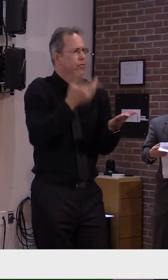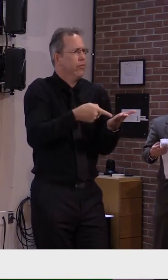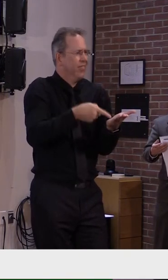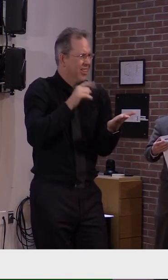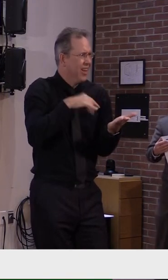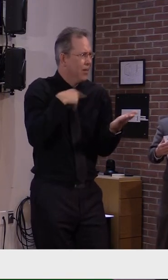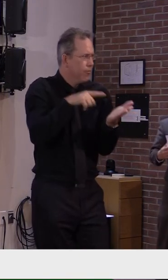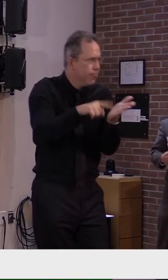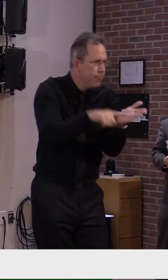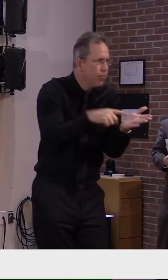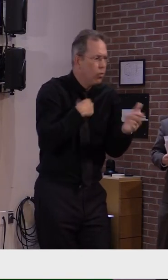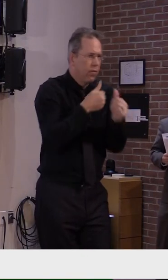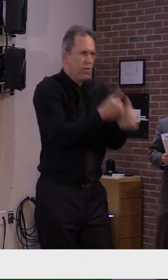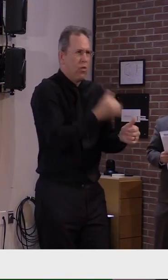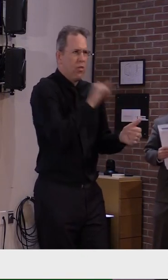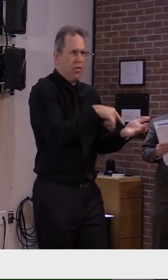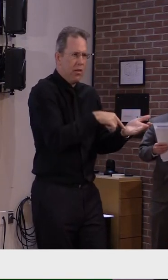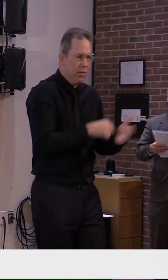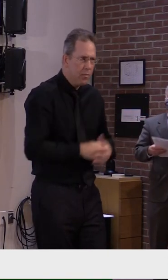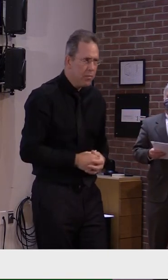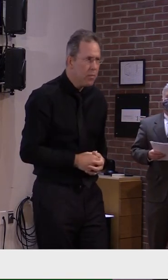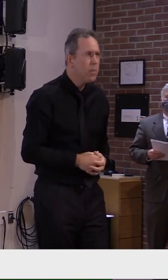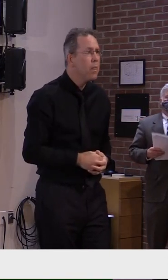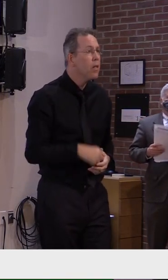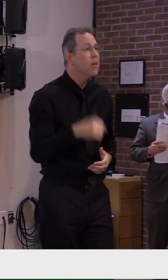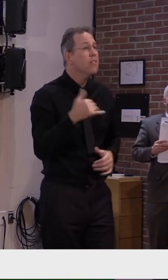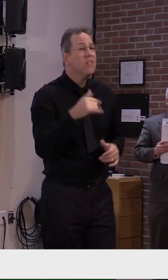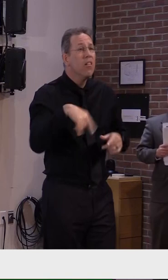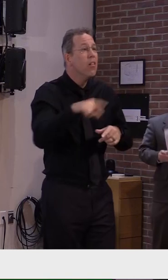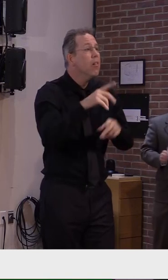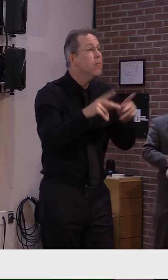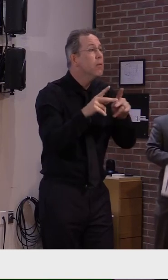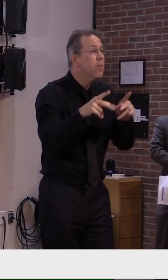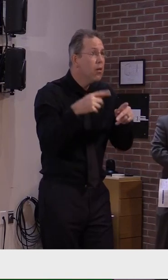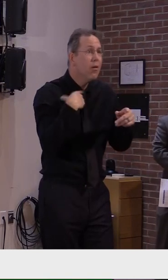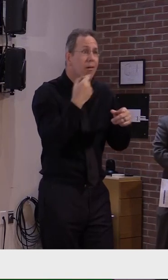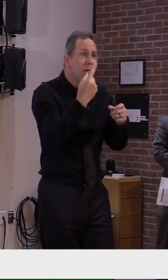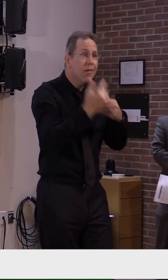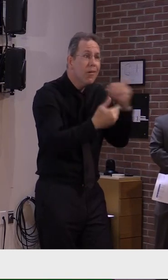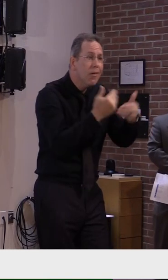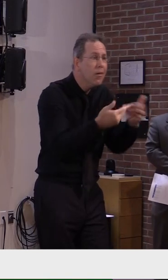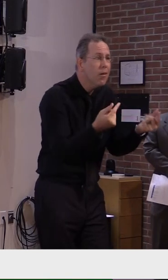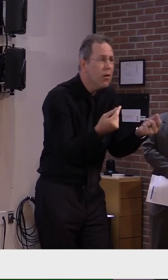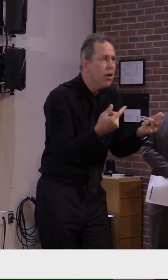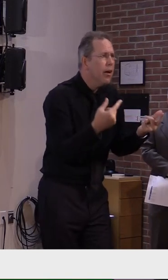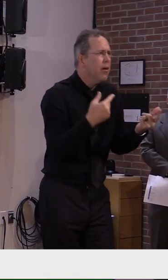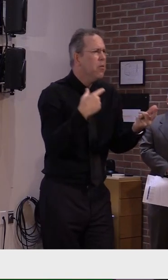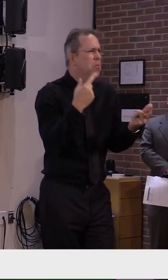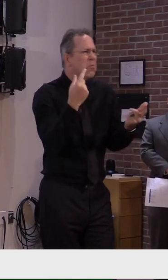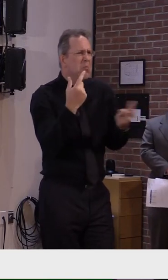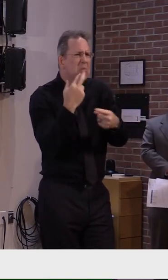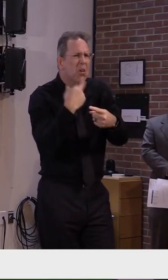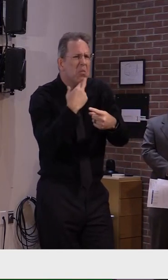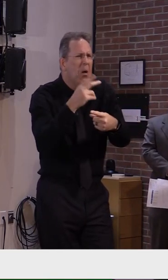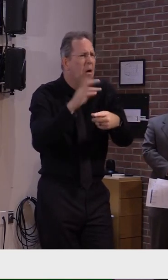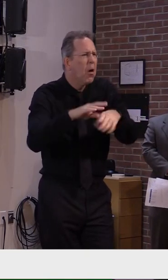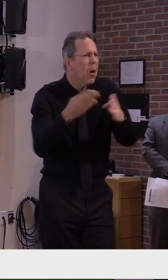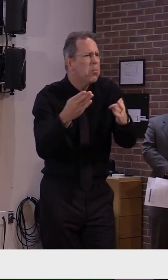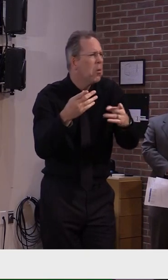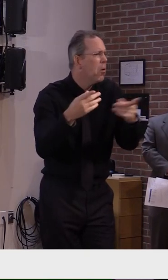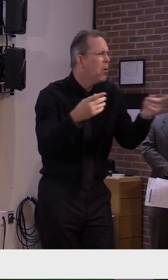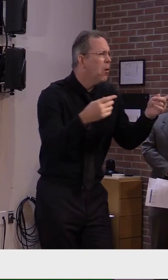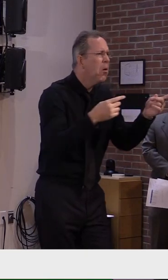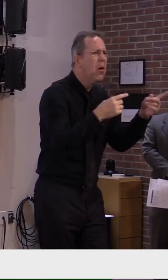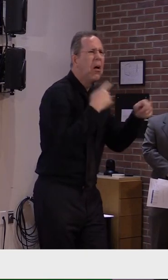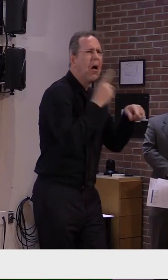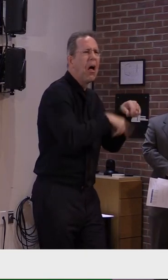Still, I understand it may seem counterintuitive that restaurants remain open and yet you can't